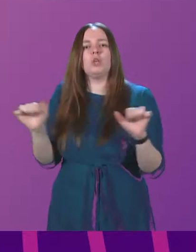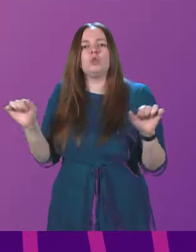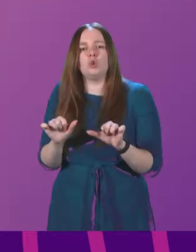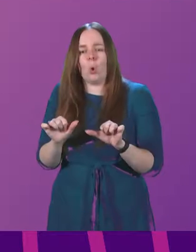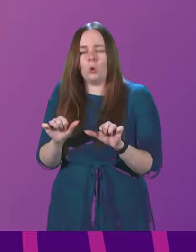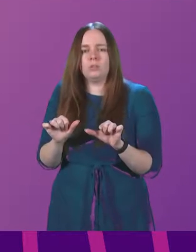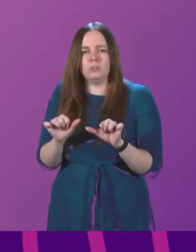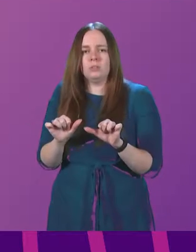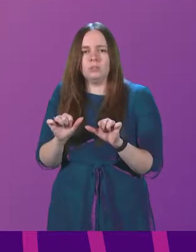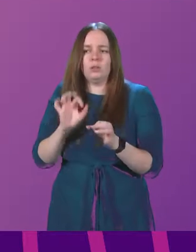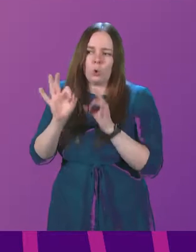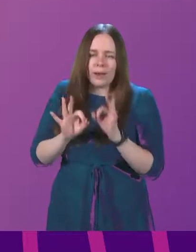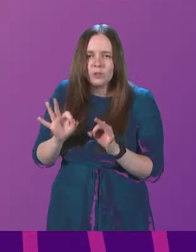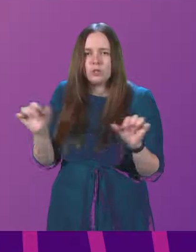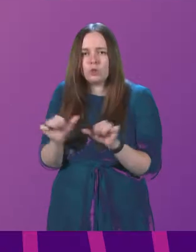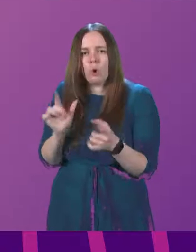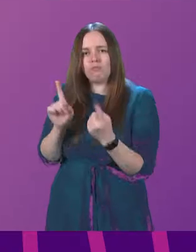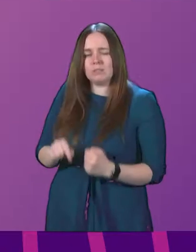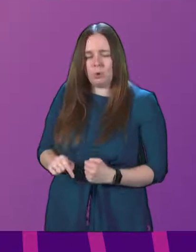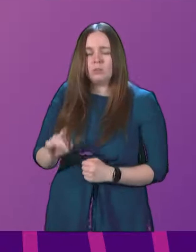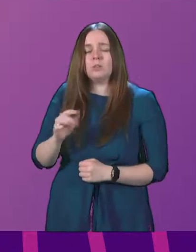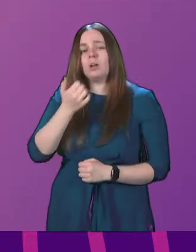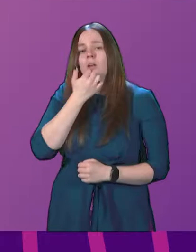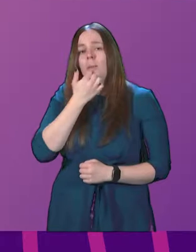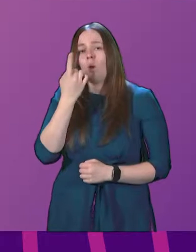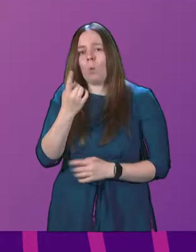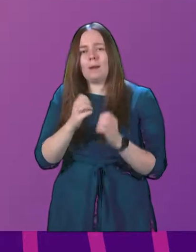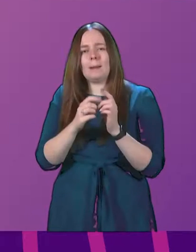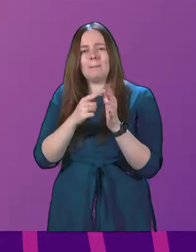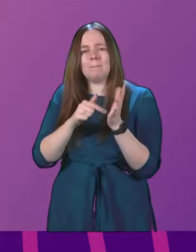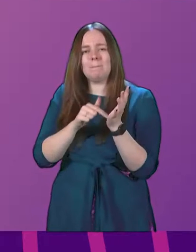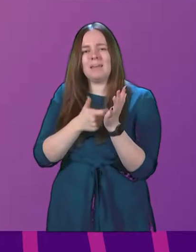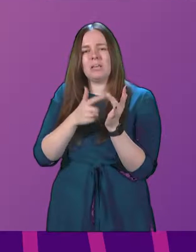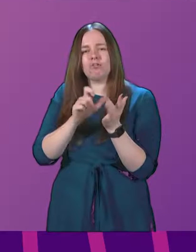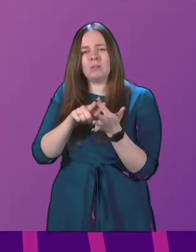succinct questions and responses. And I call it question number one, Beatrice Wishart.